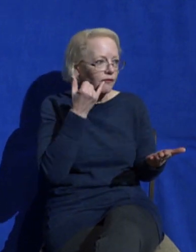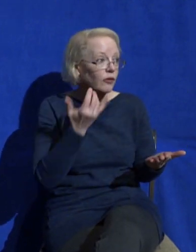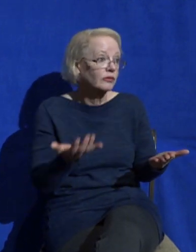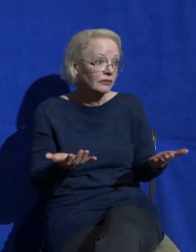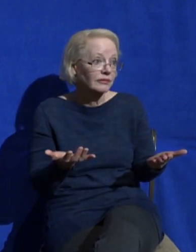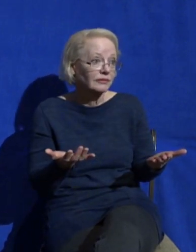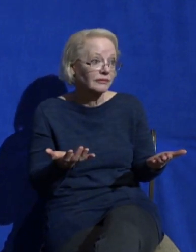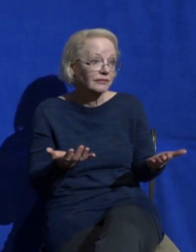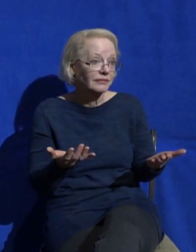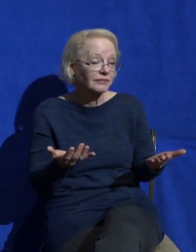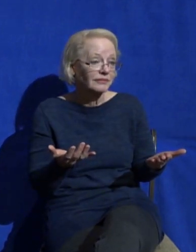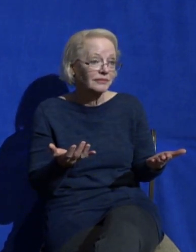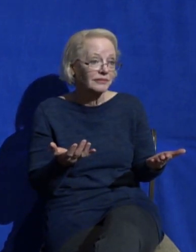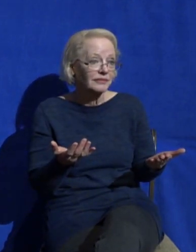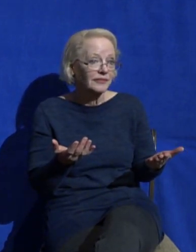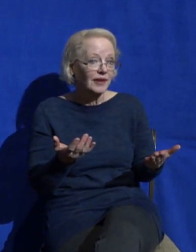Since the sermon started.